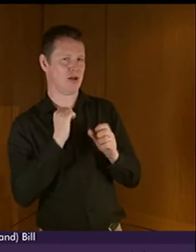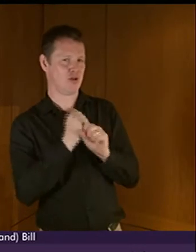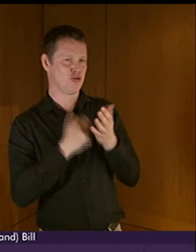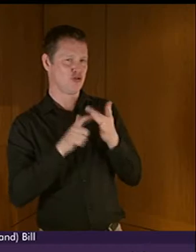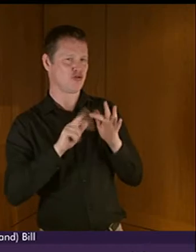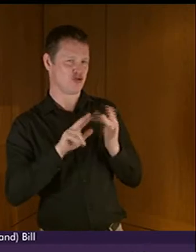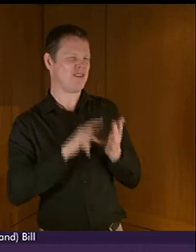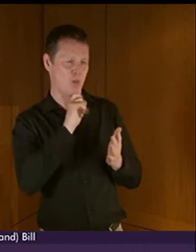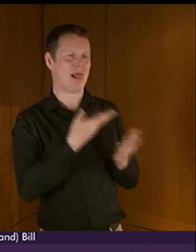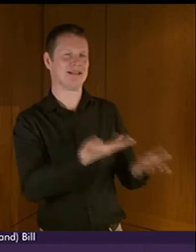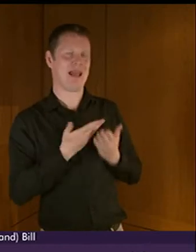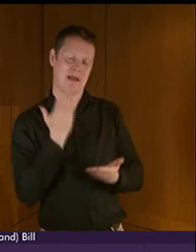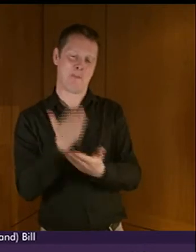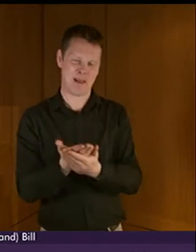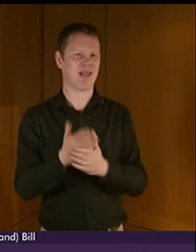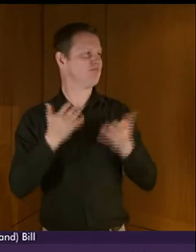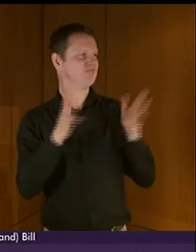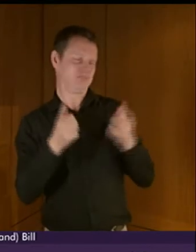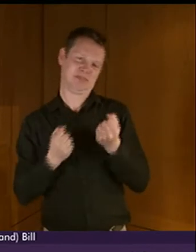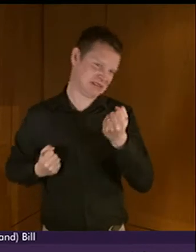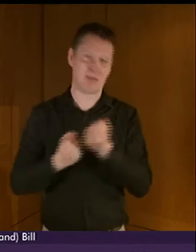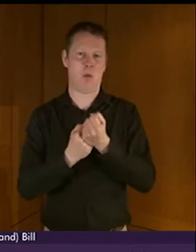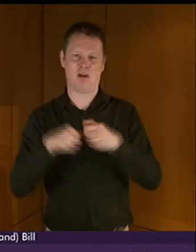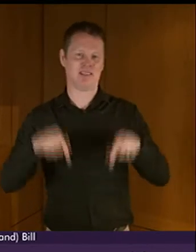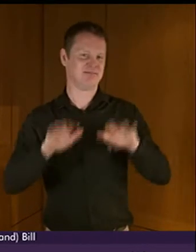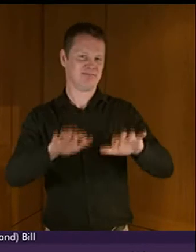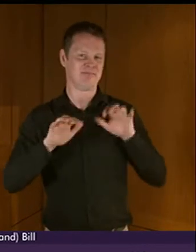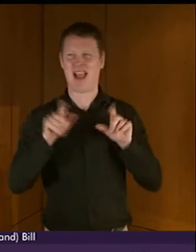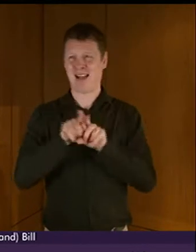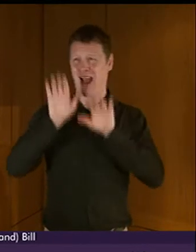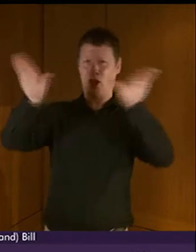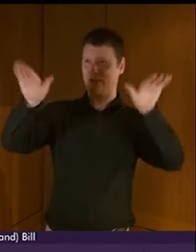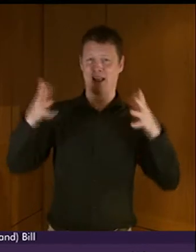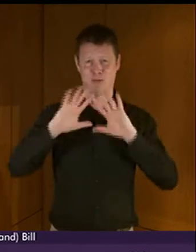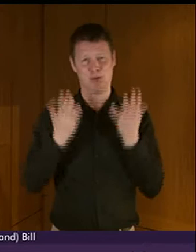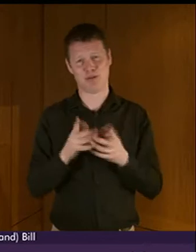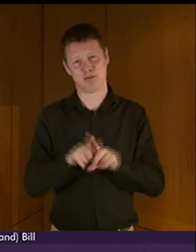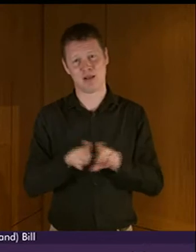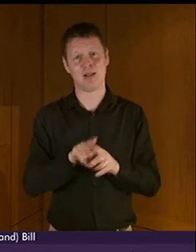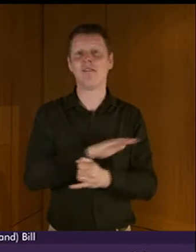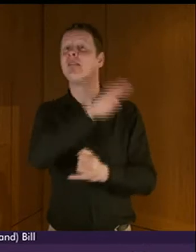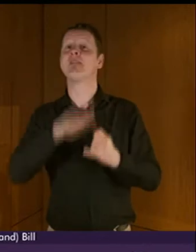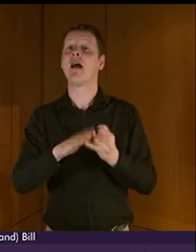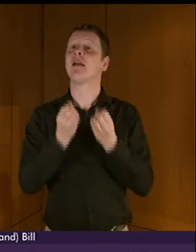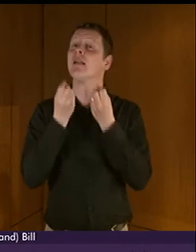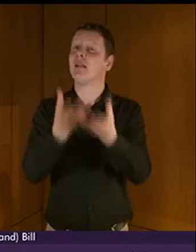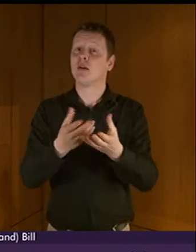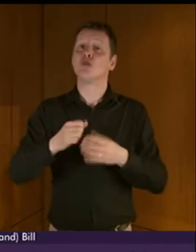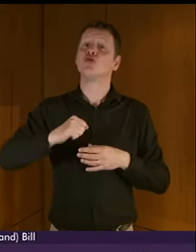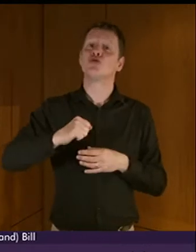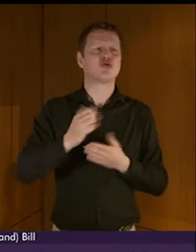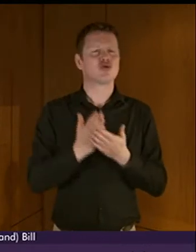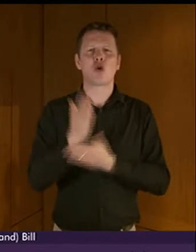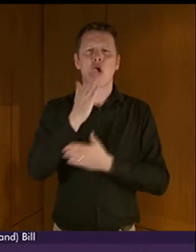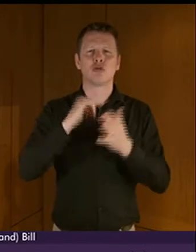which carries broad support within the Chamber and outside too. Finally, the Scottish Council on